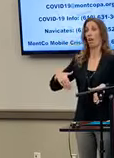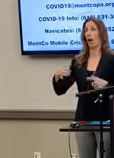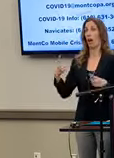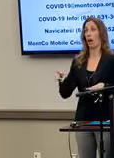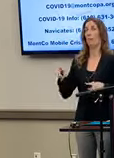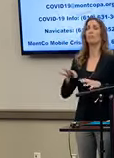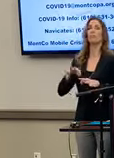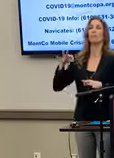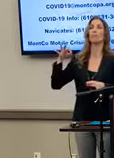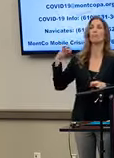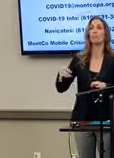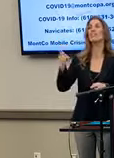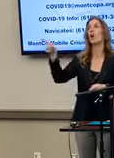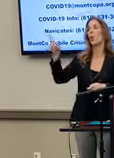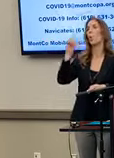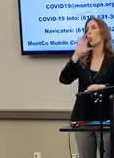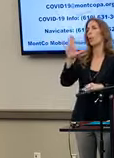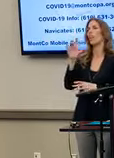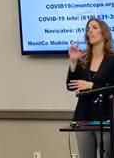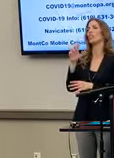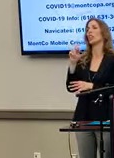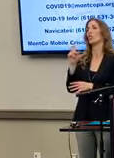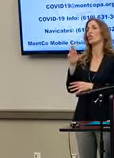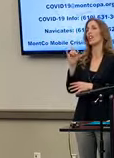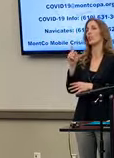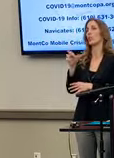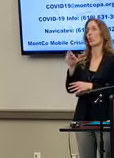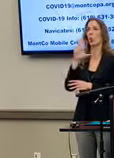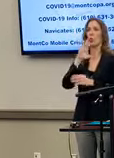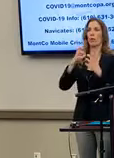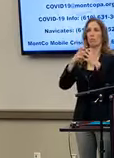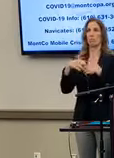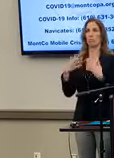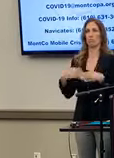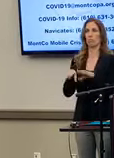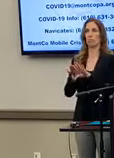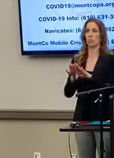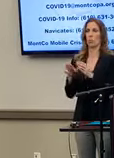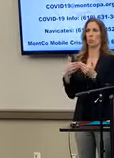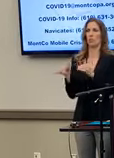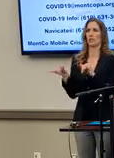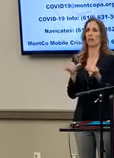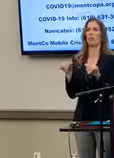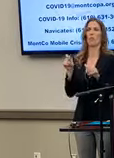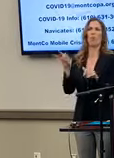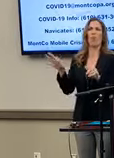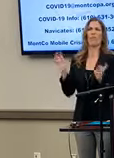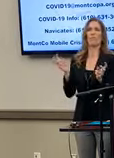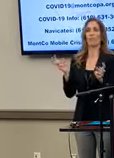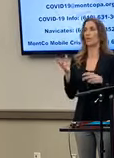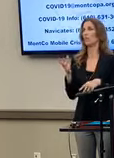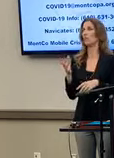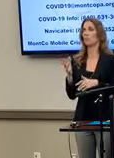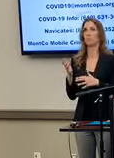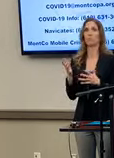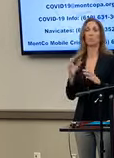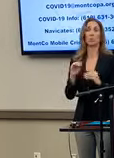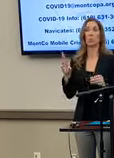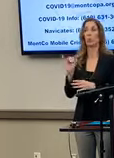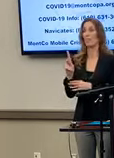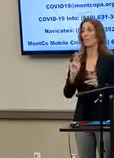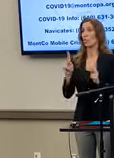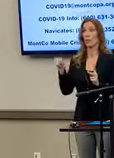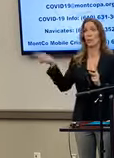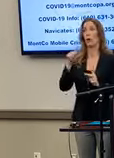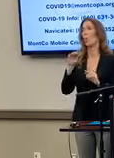is the generator eventually powers down and the equivalent can be turned off. There's no risk to the